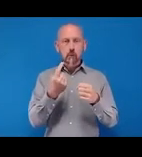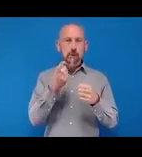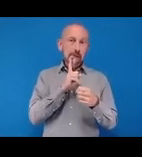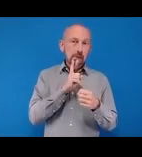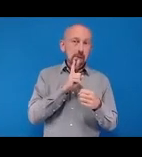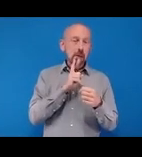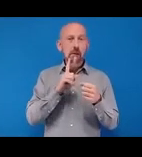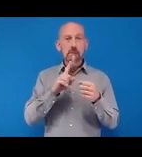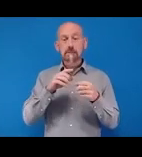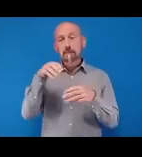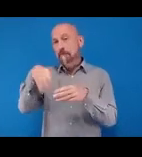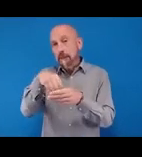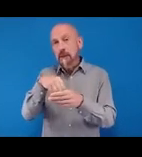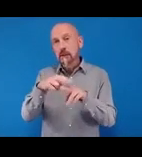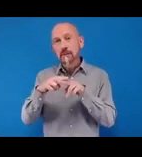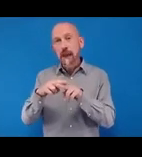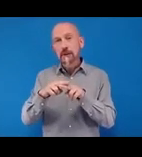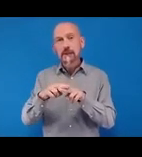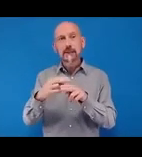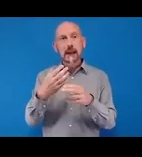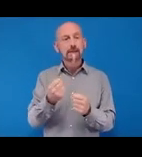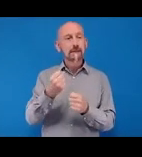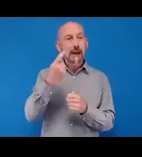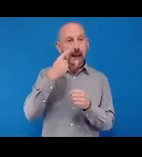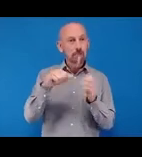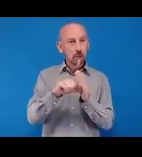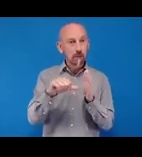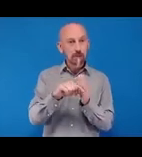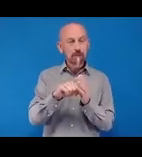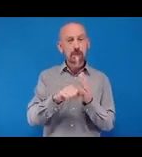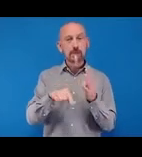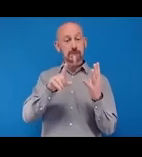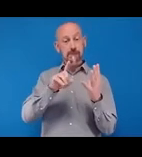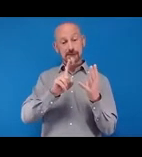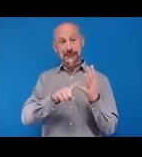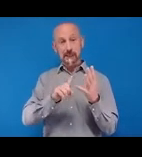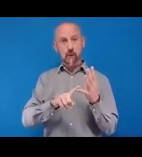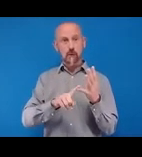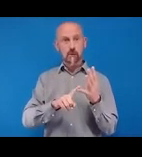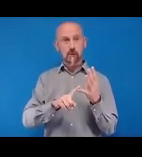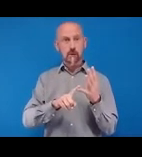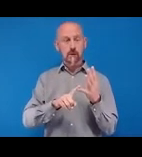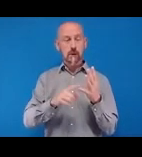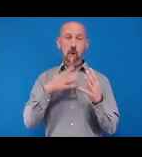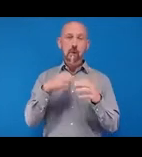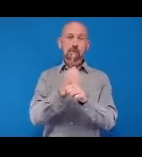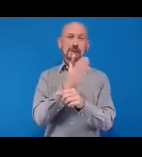with eye health problem. And the last one, we would like to make sure that we develop